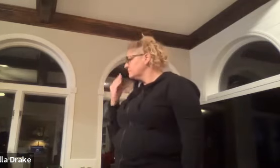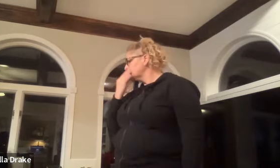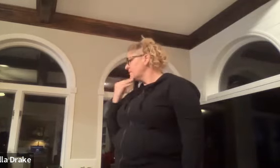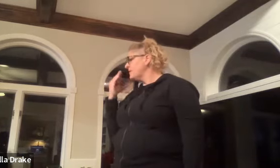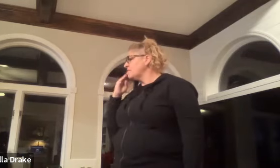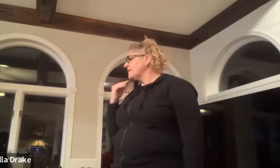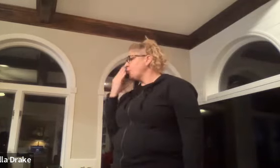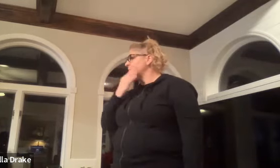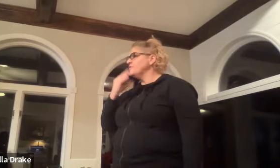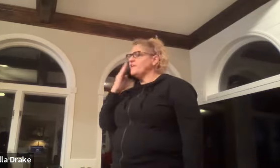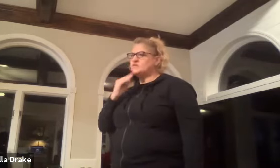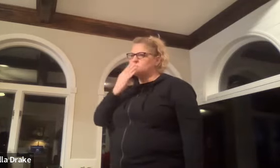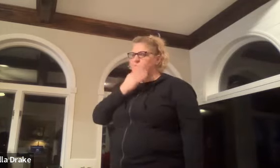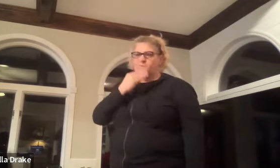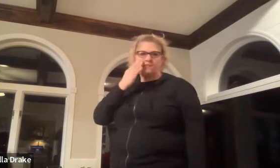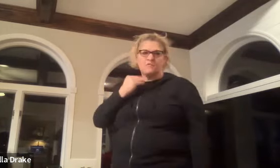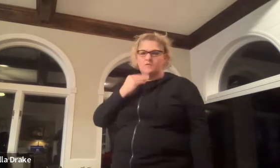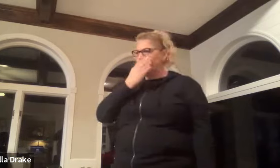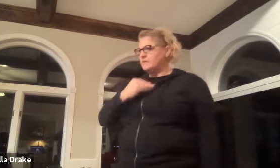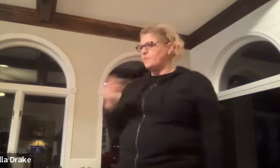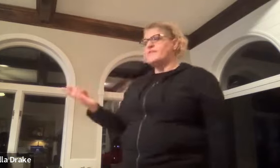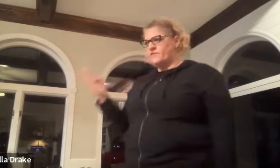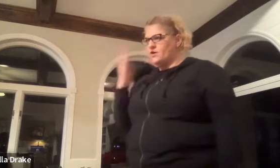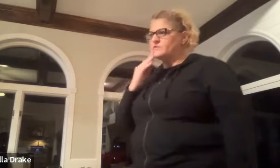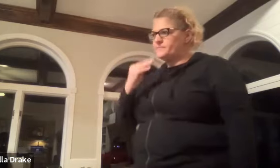same thing like you're wiping your face well without the r's